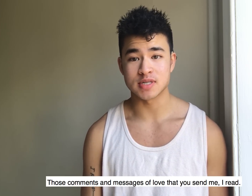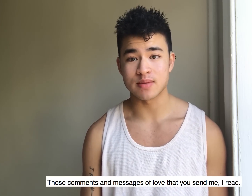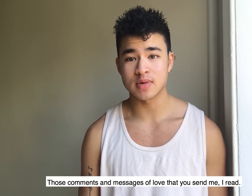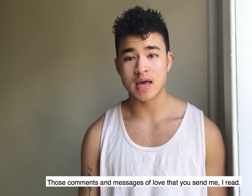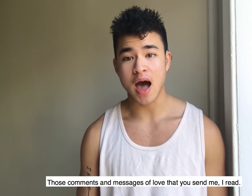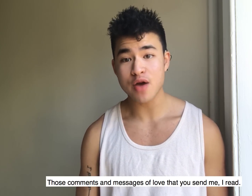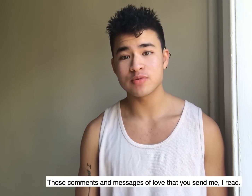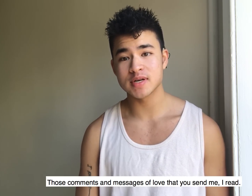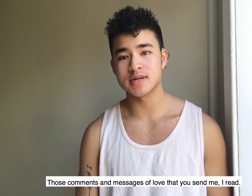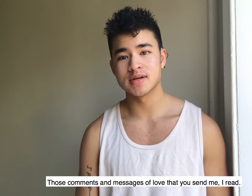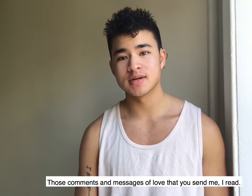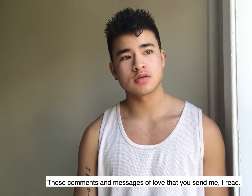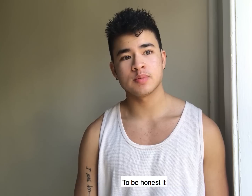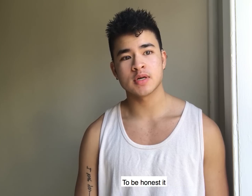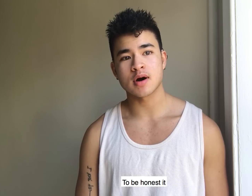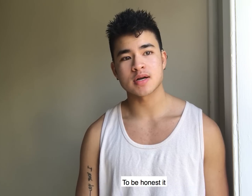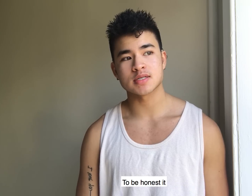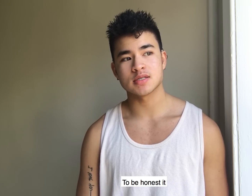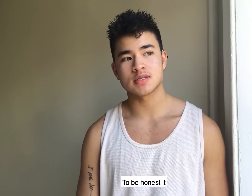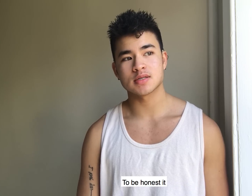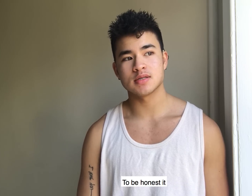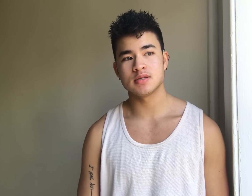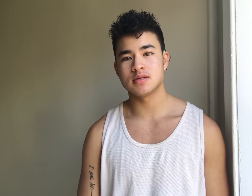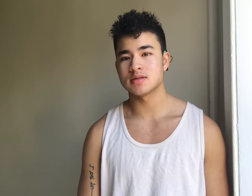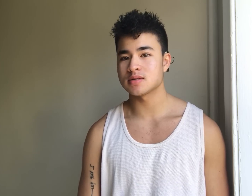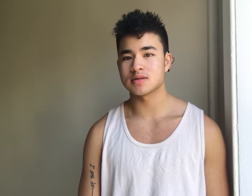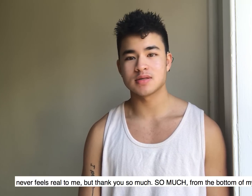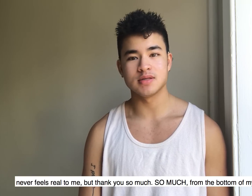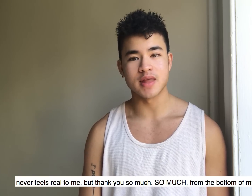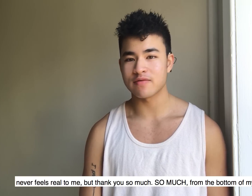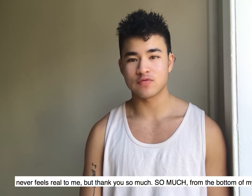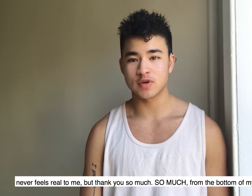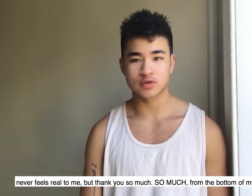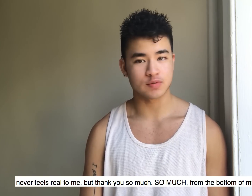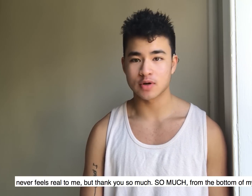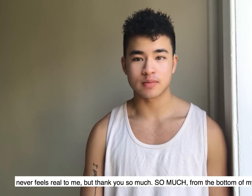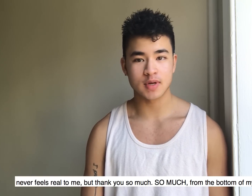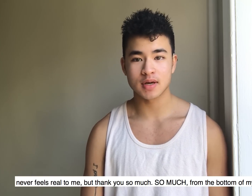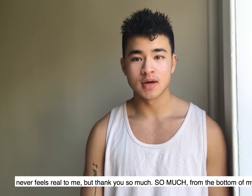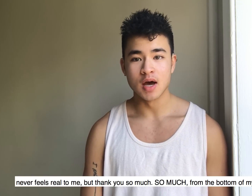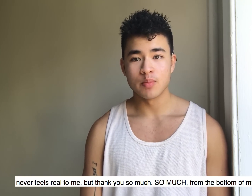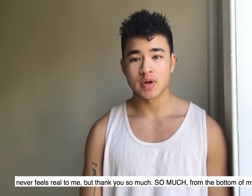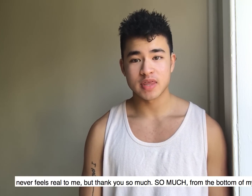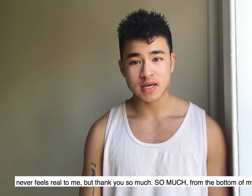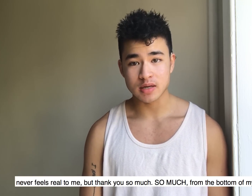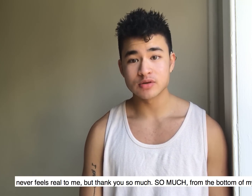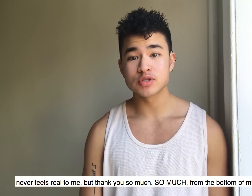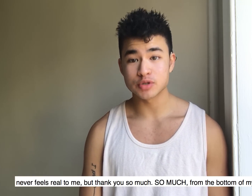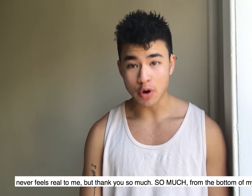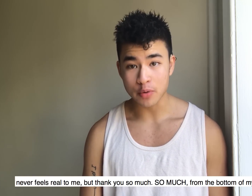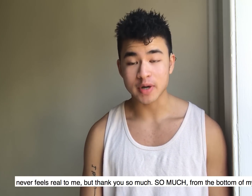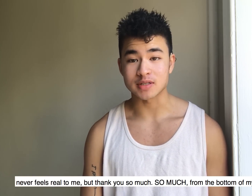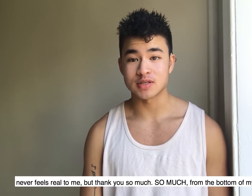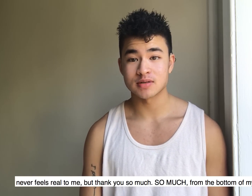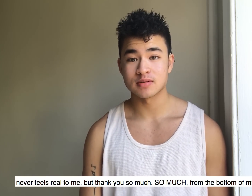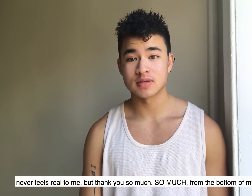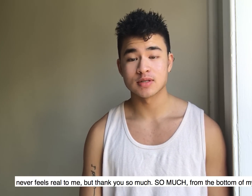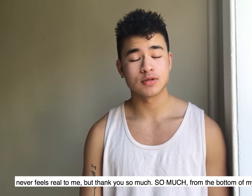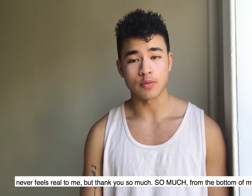send me I read to be honest it's never feels real to me but thank you so much so